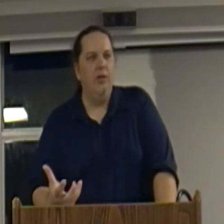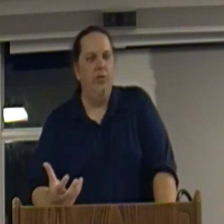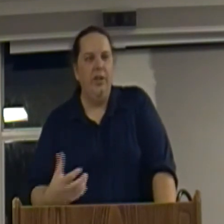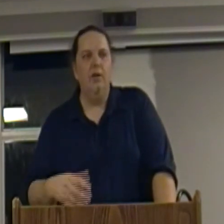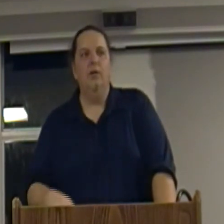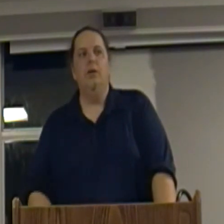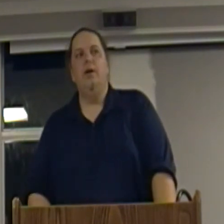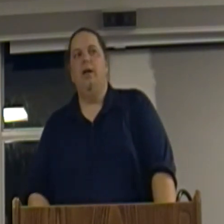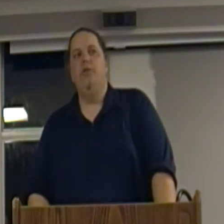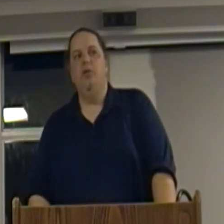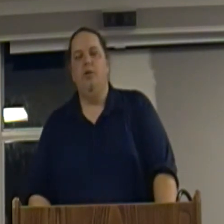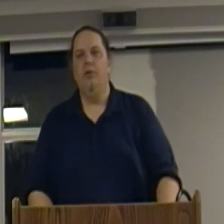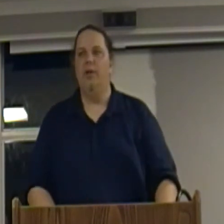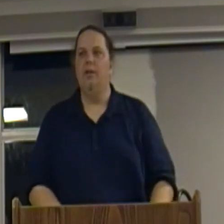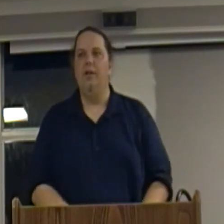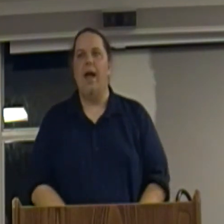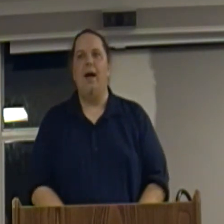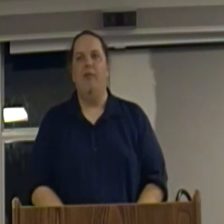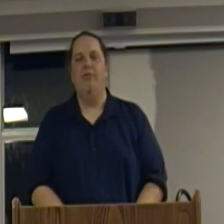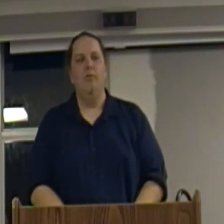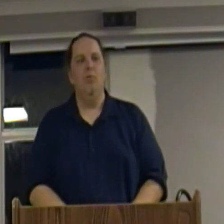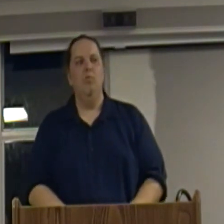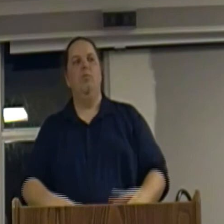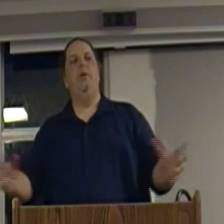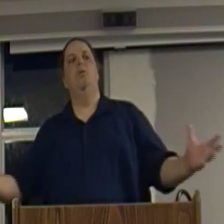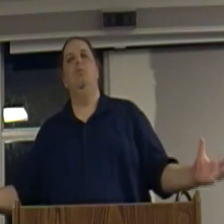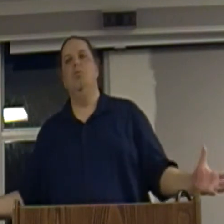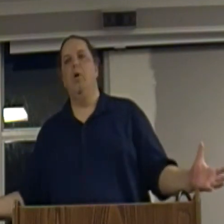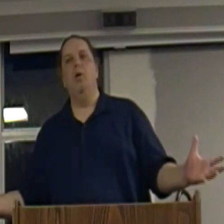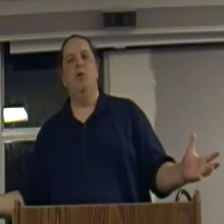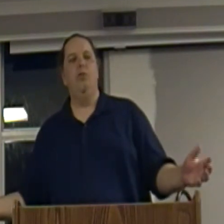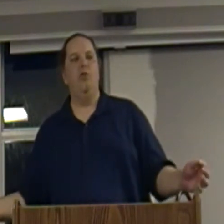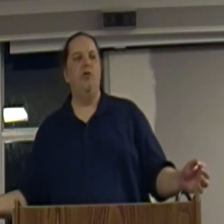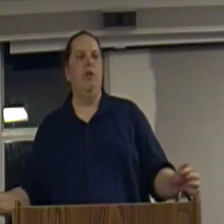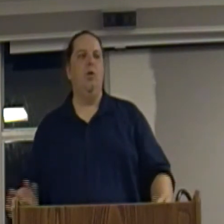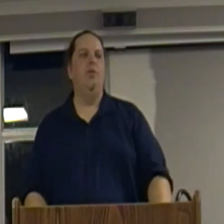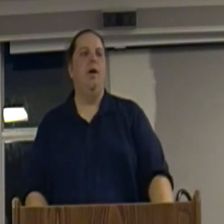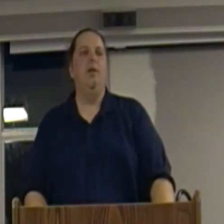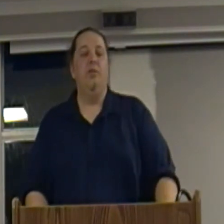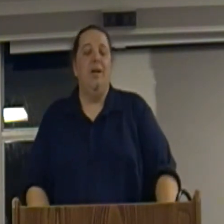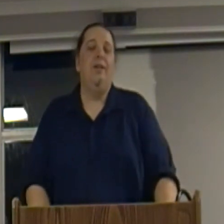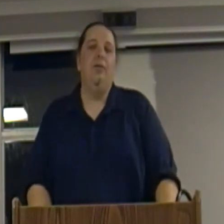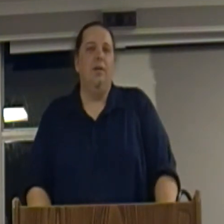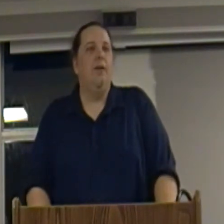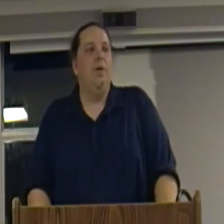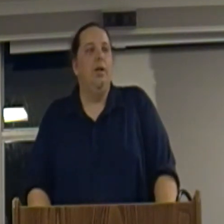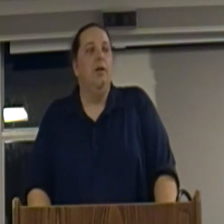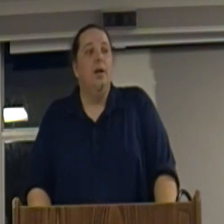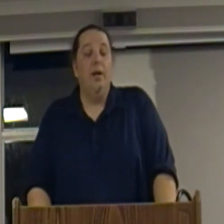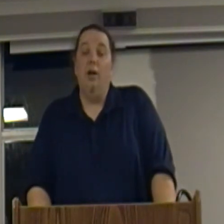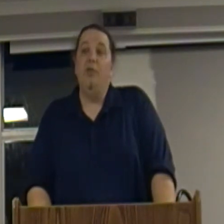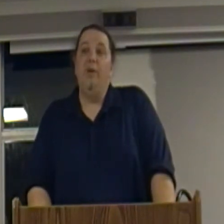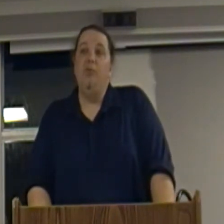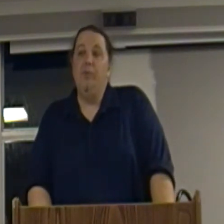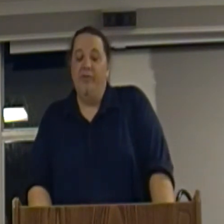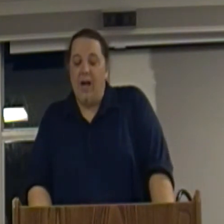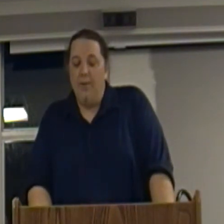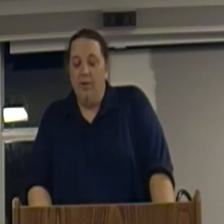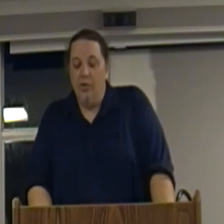making steel. And so you can suddenly have railroads stretching across continents and that takes a lot of money. And it also makes people fabulously